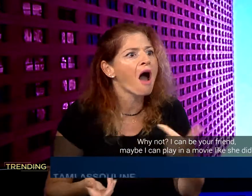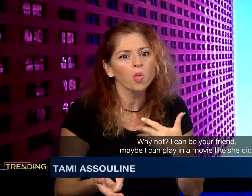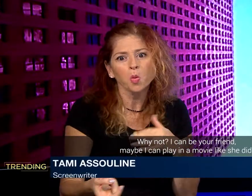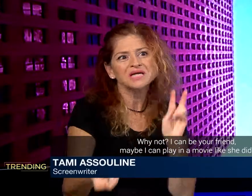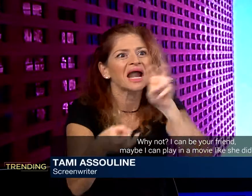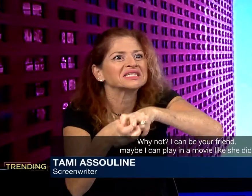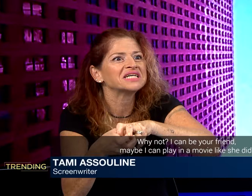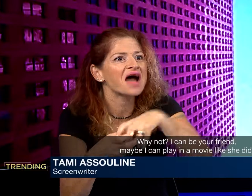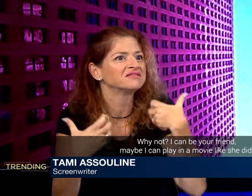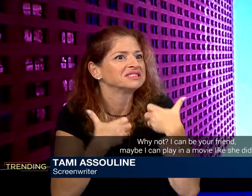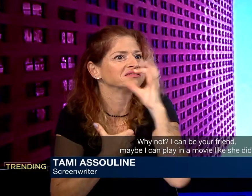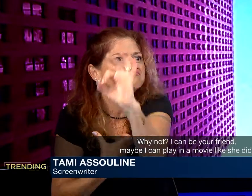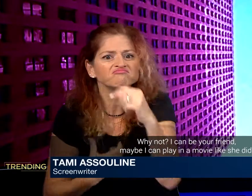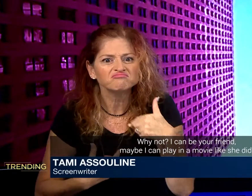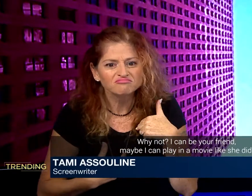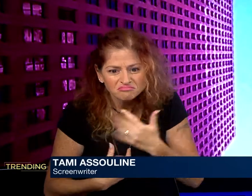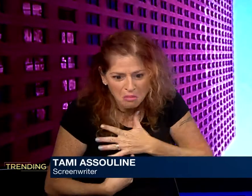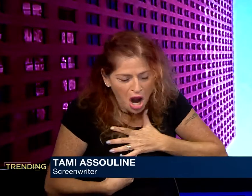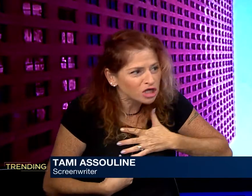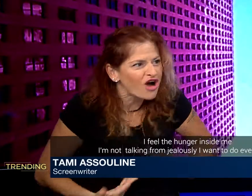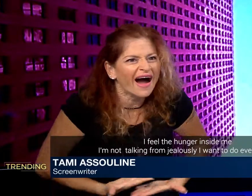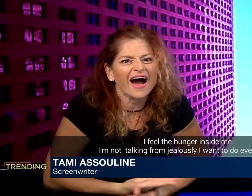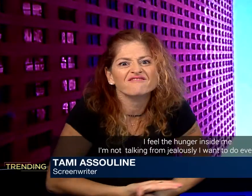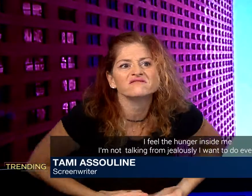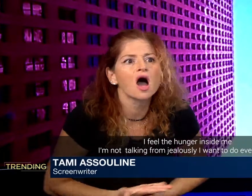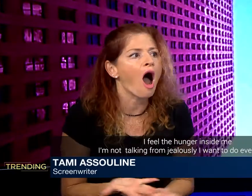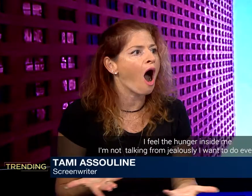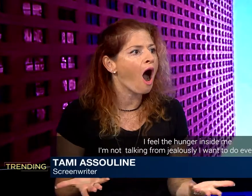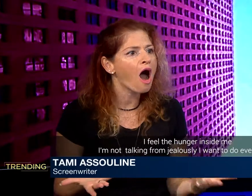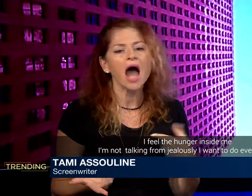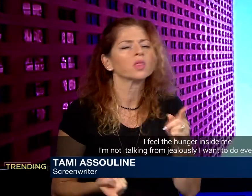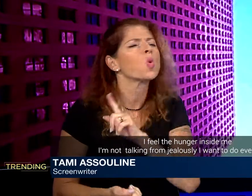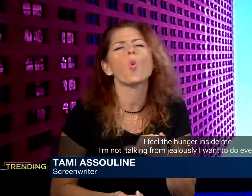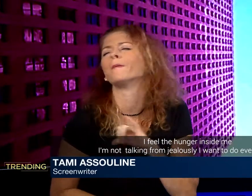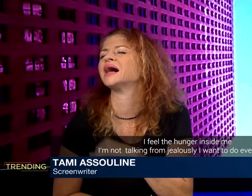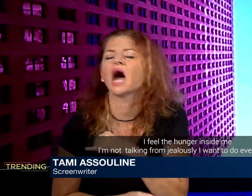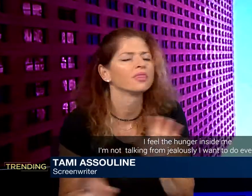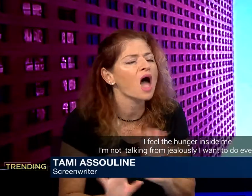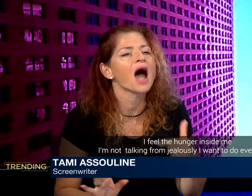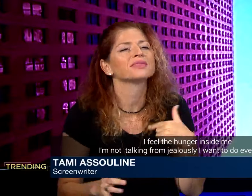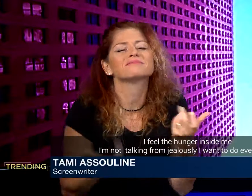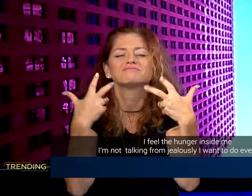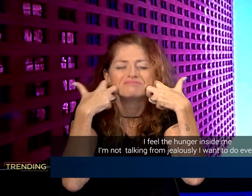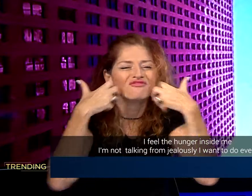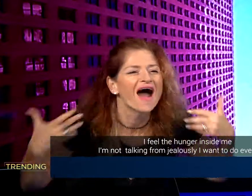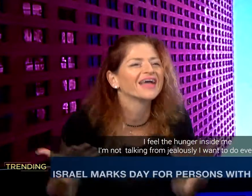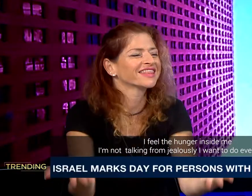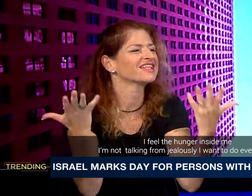can play in a movie like she did. I feel the anger inside me. I'm not talking because of